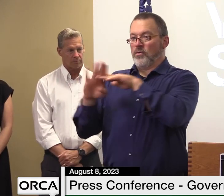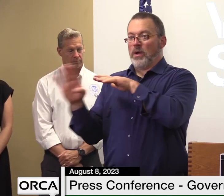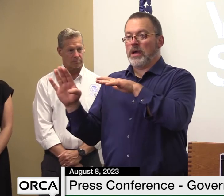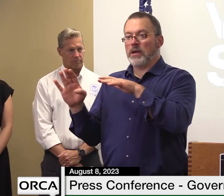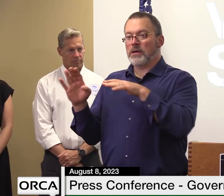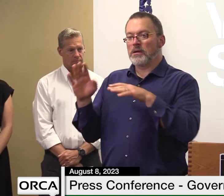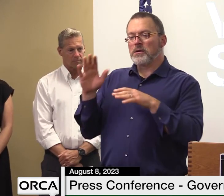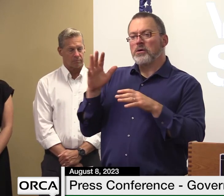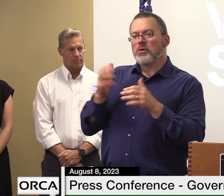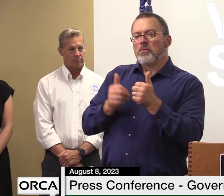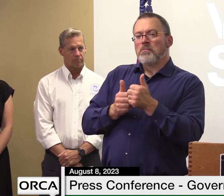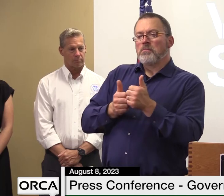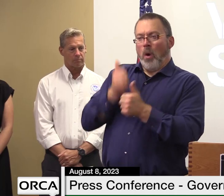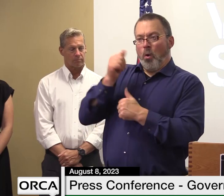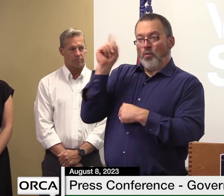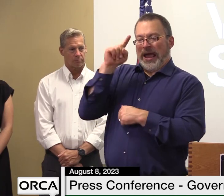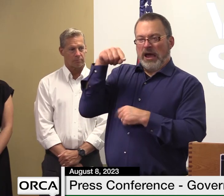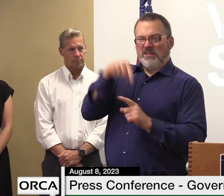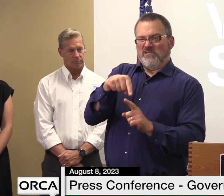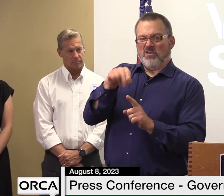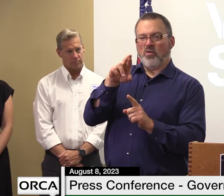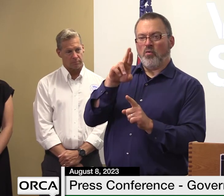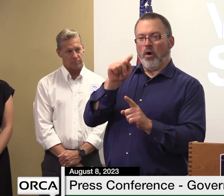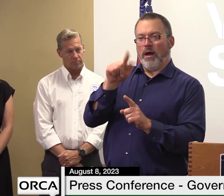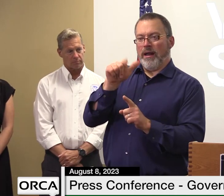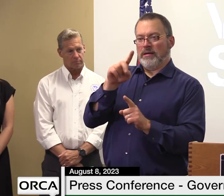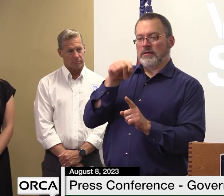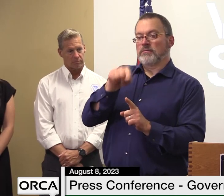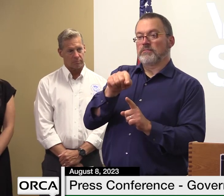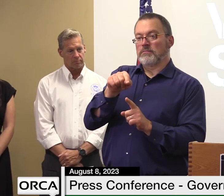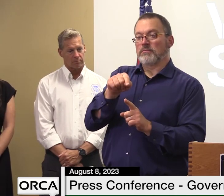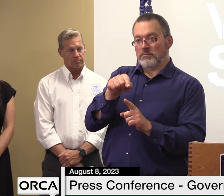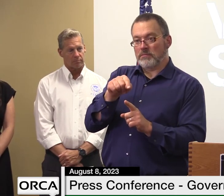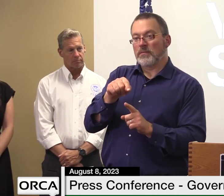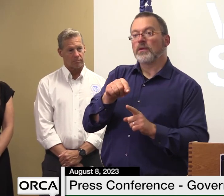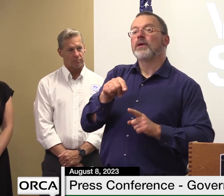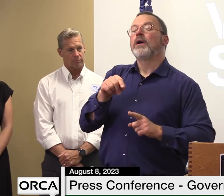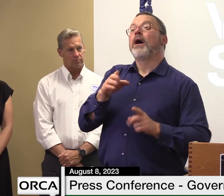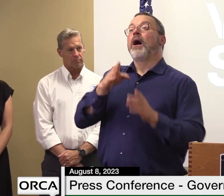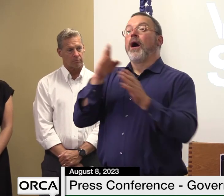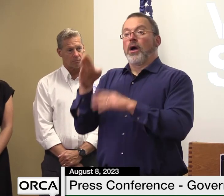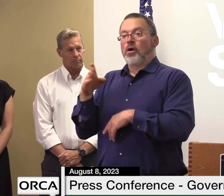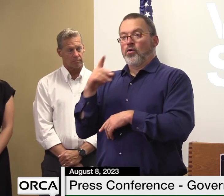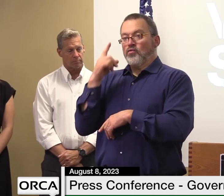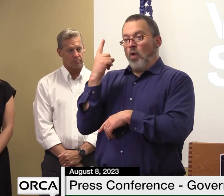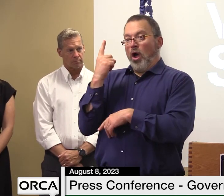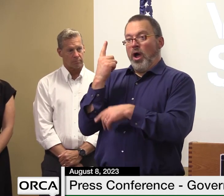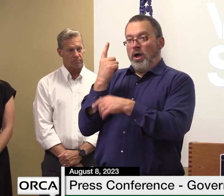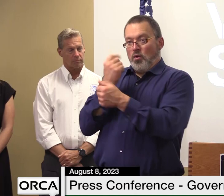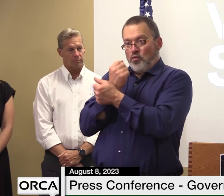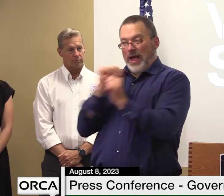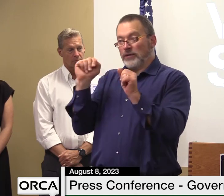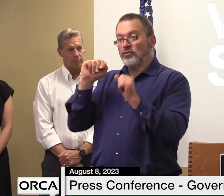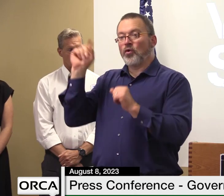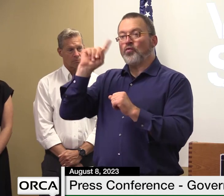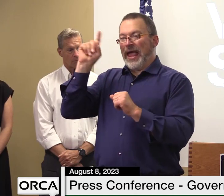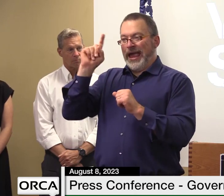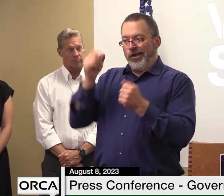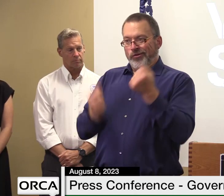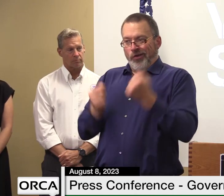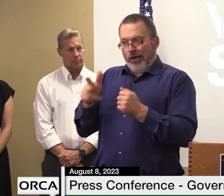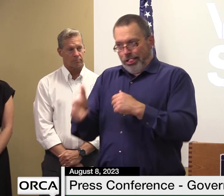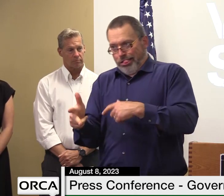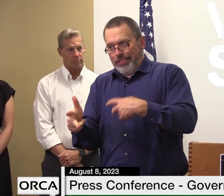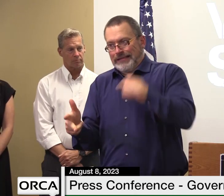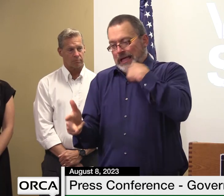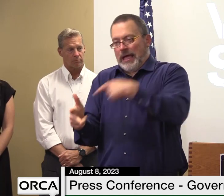rutland uh there was definitely a active rescue from a person trapped in a car in middlebury uh in fact three people on